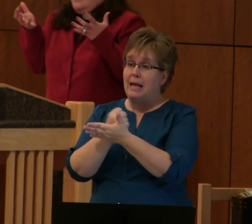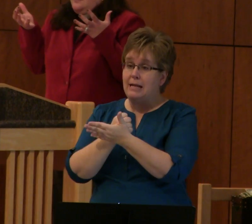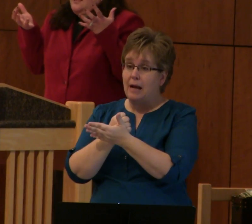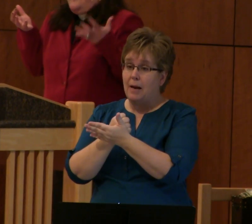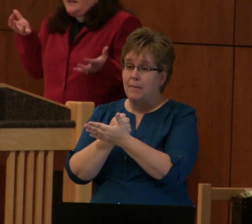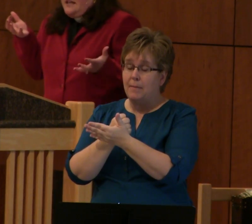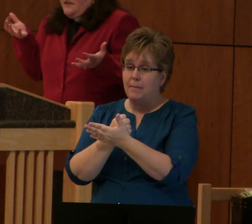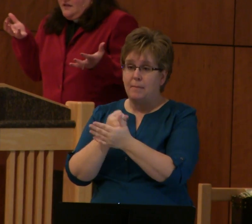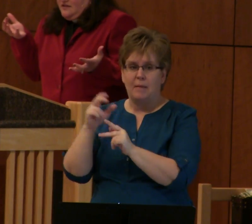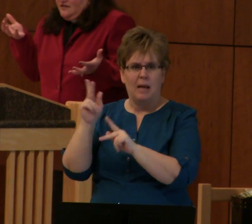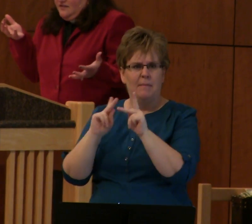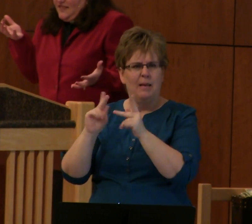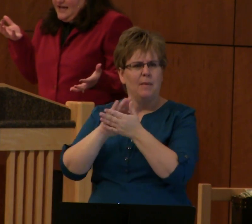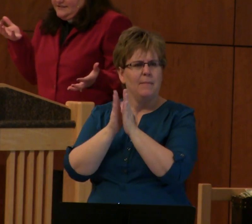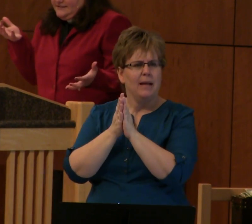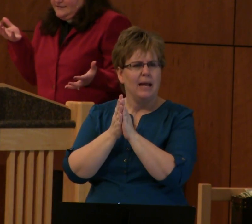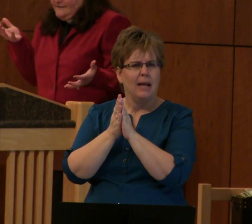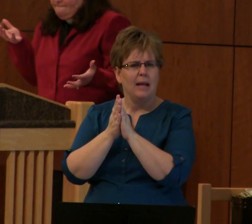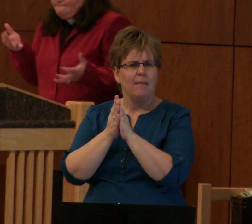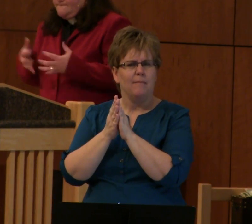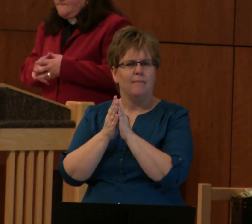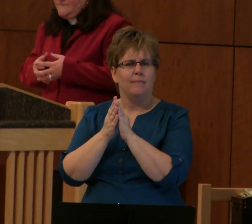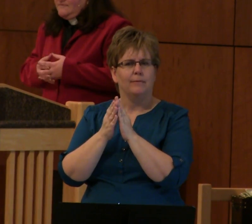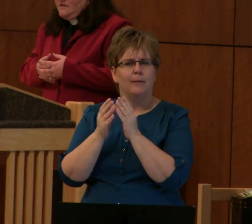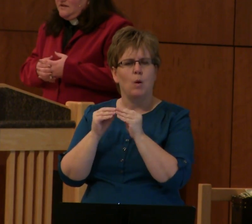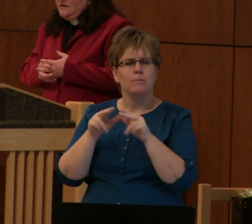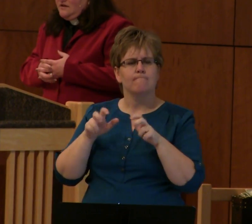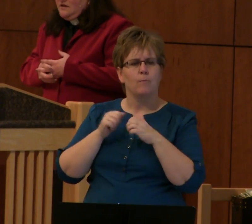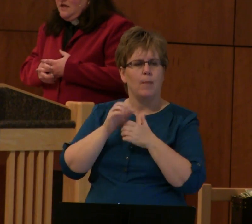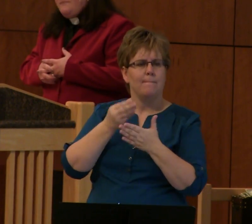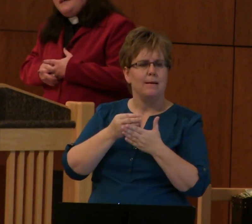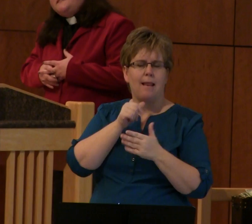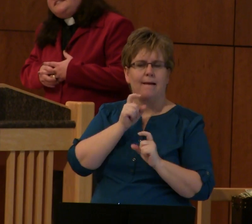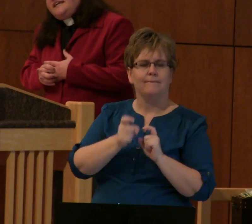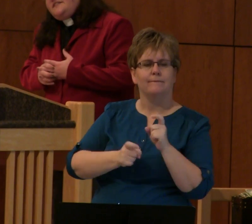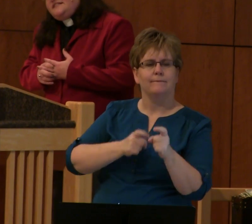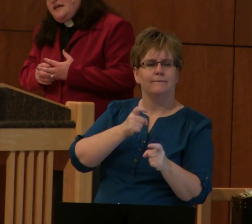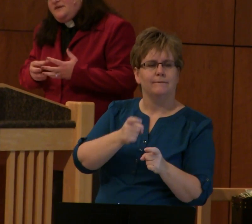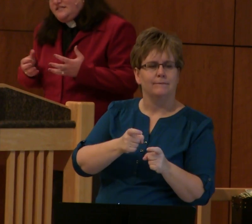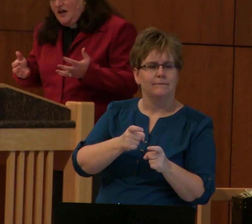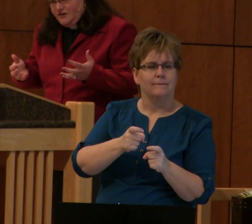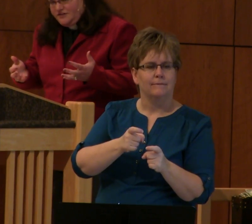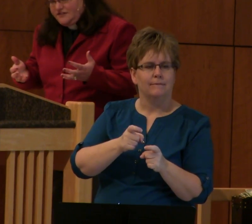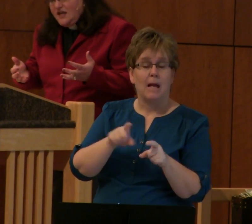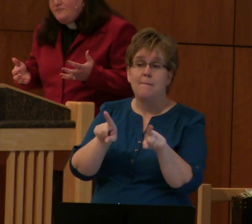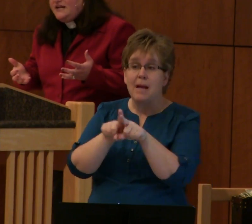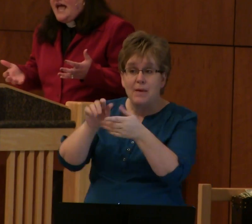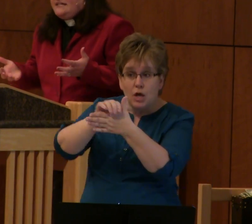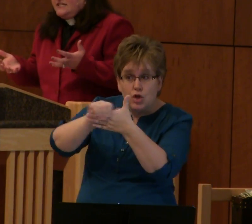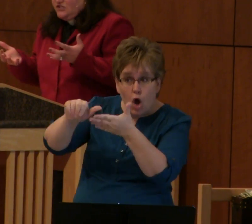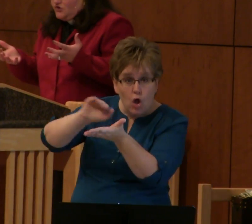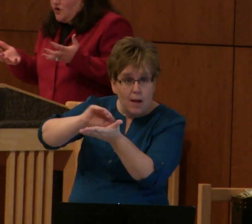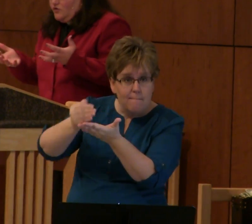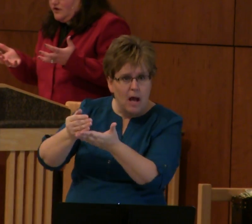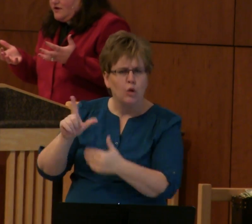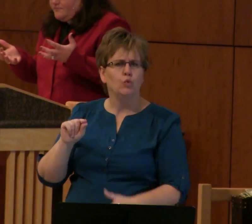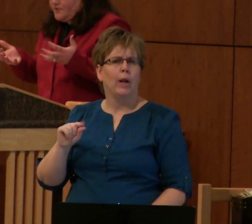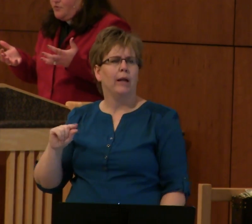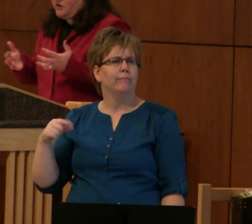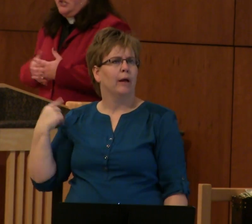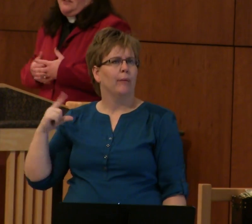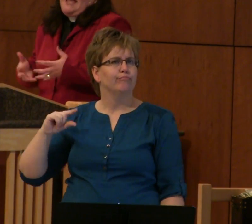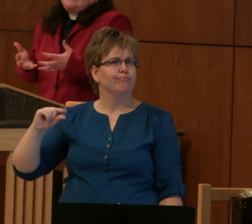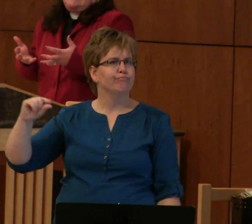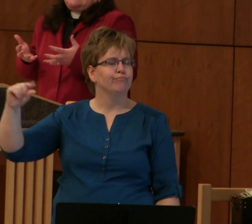have been giving less. It may have stayed the same in dollars, but it hasn't grown